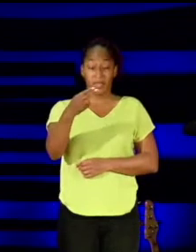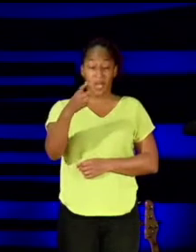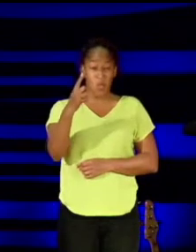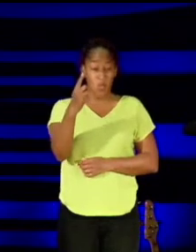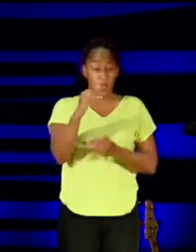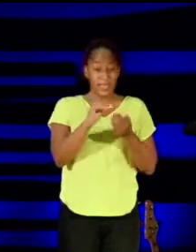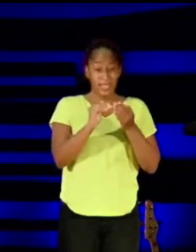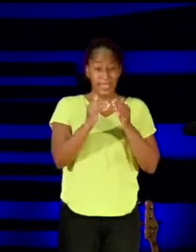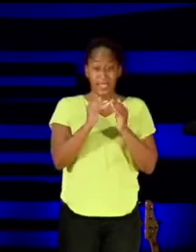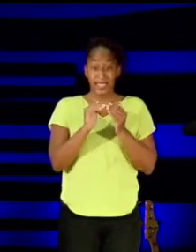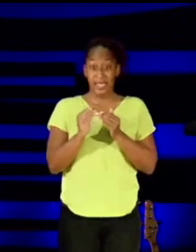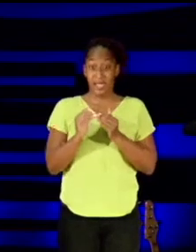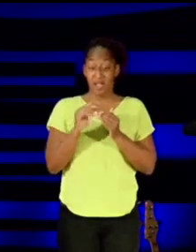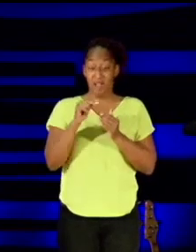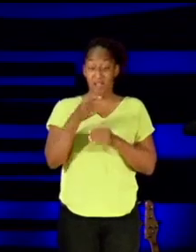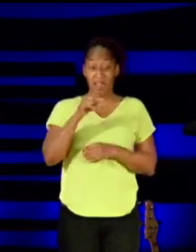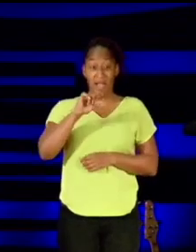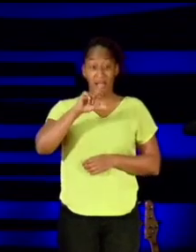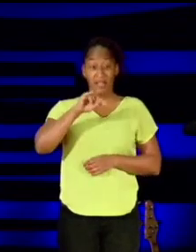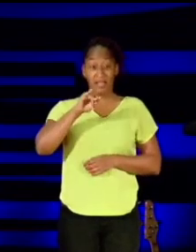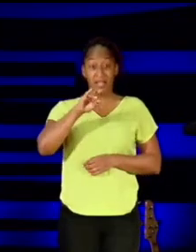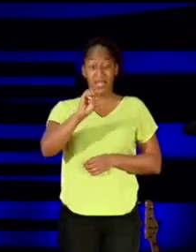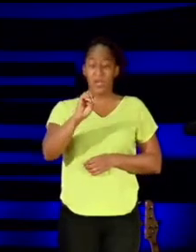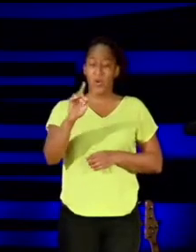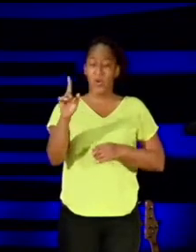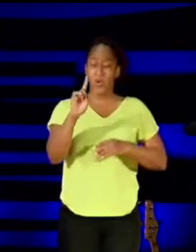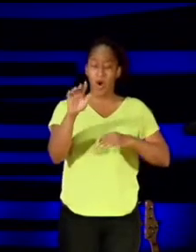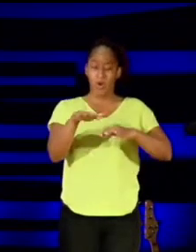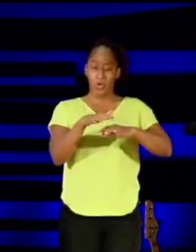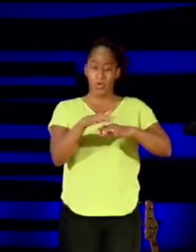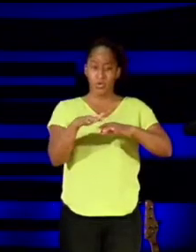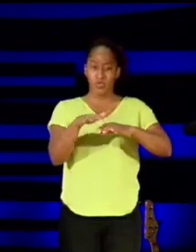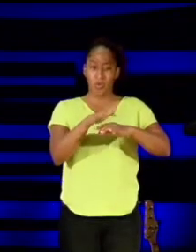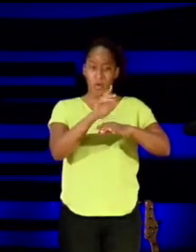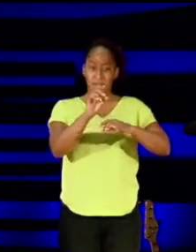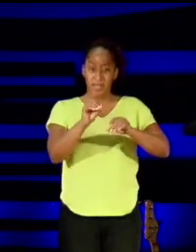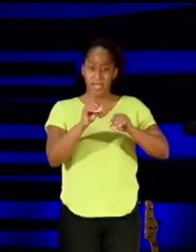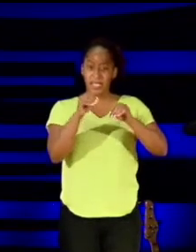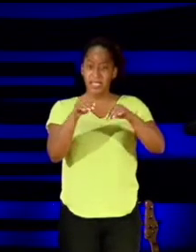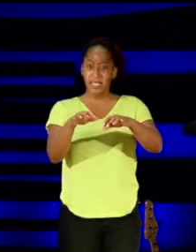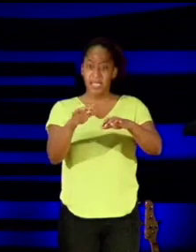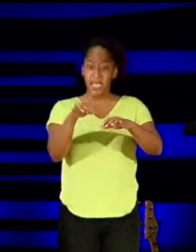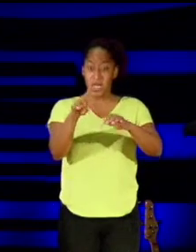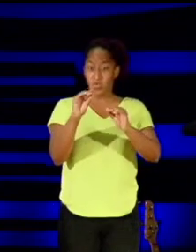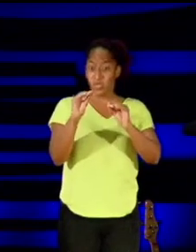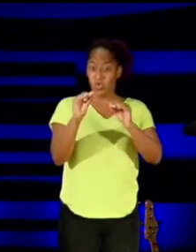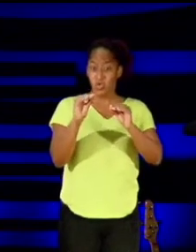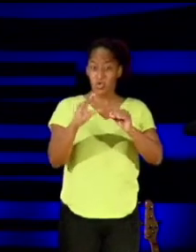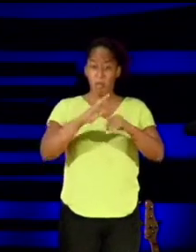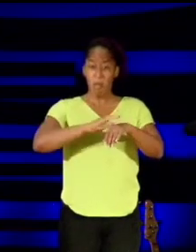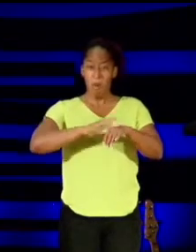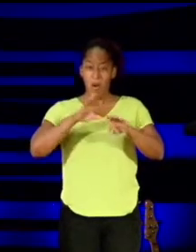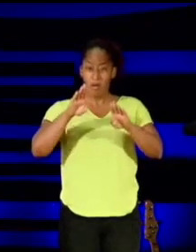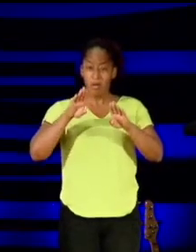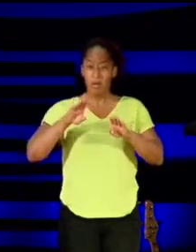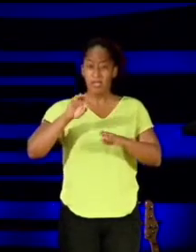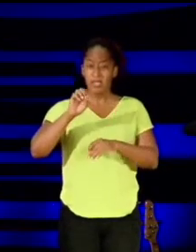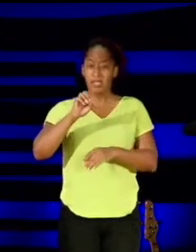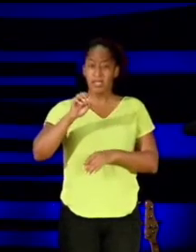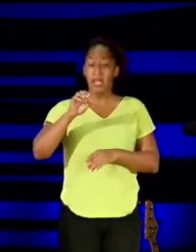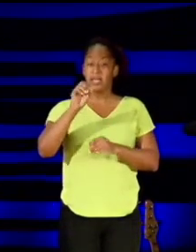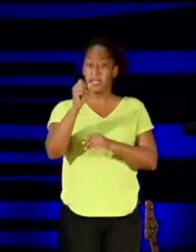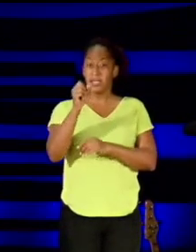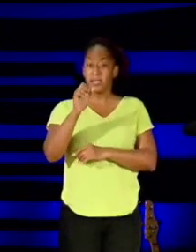on the shore of the sea. And he was teaching them on the Sabbath, and they were surprised, almost overwhelmed